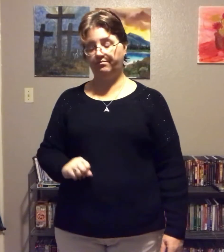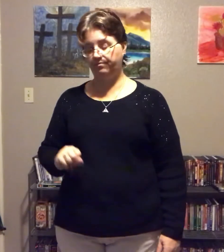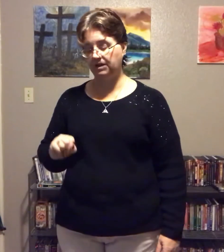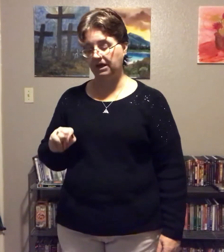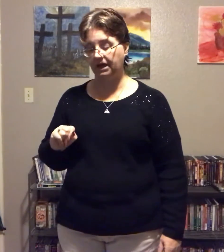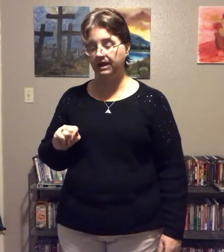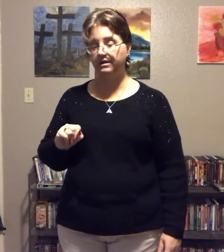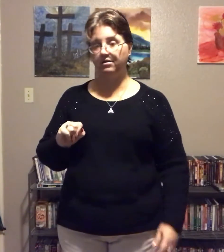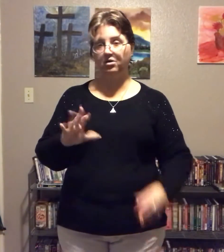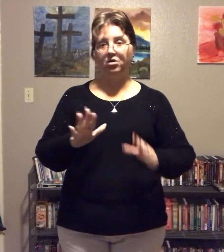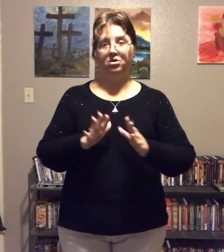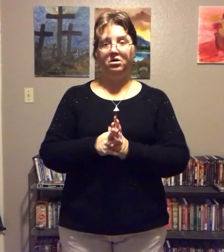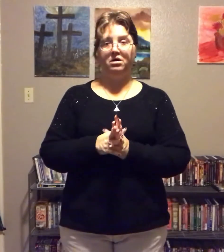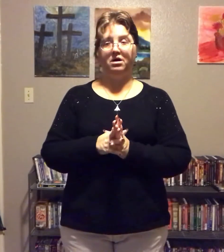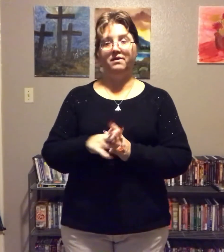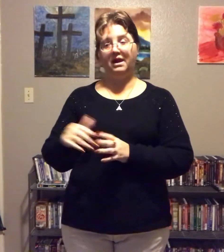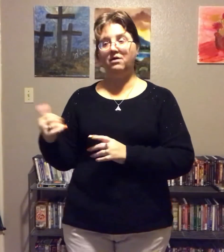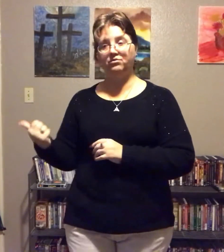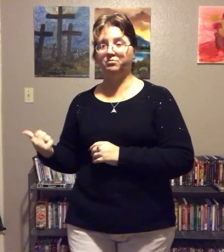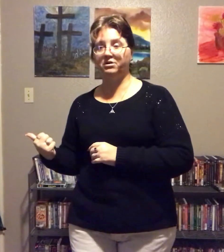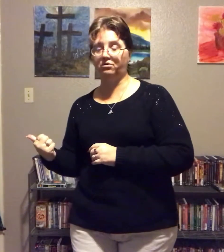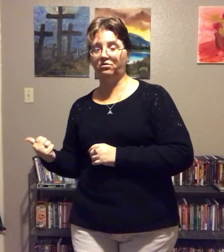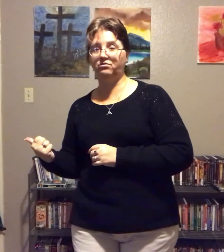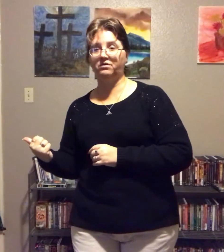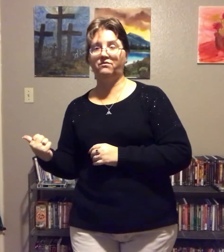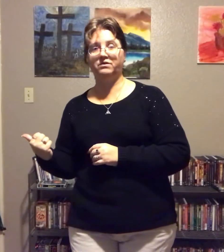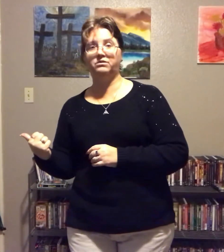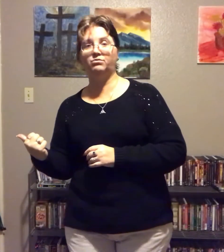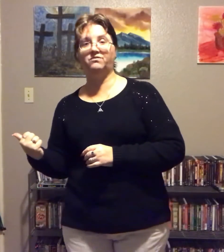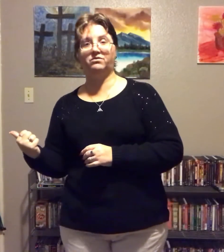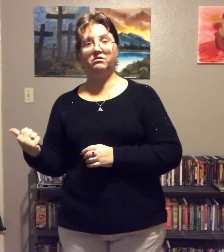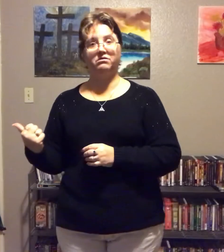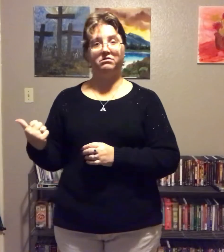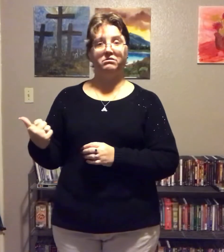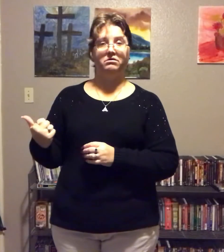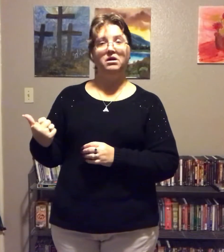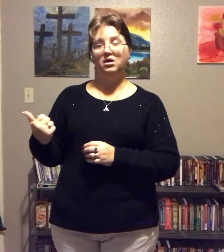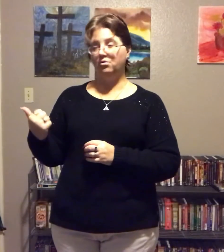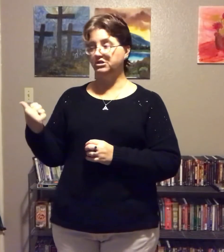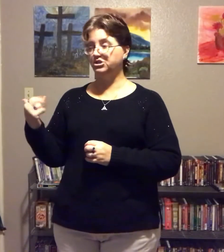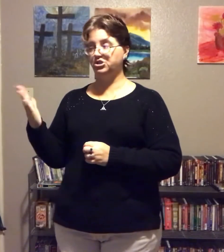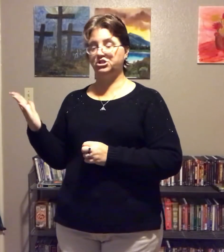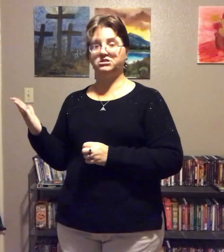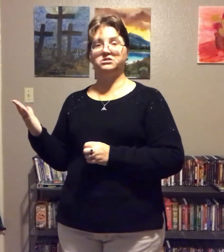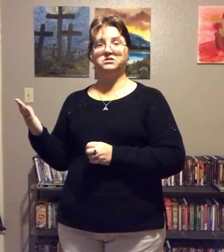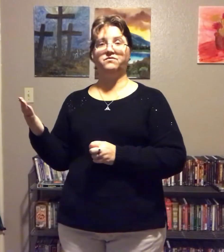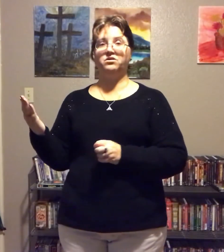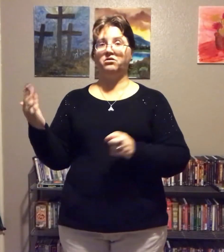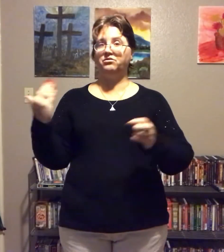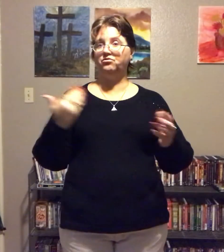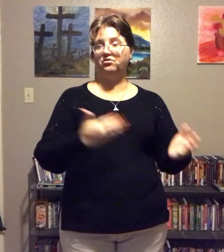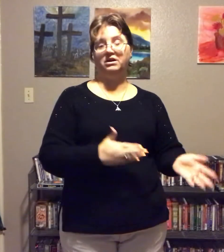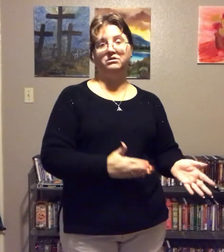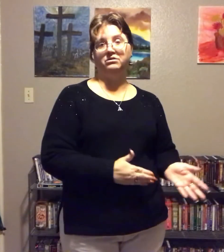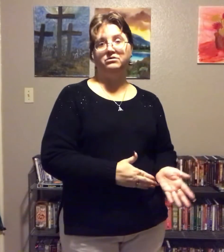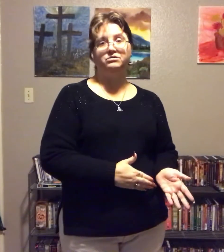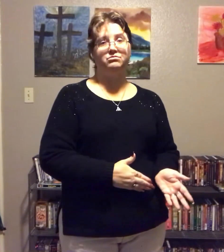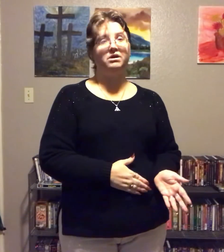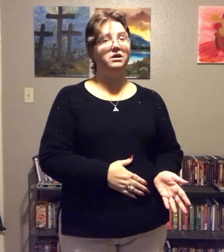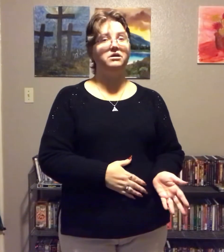Okay? And that was putting herself into reverse. Which is just as difficult as trying to lose weight.